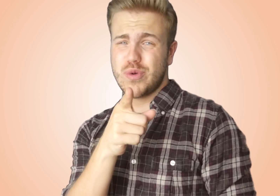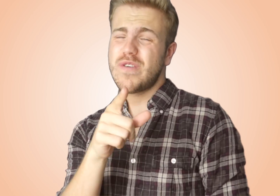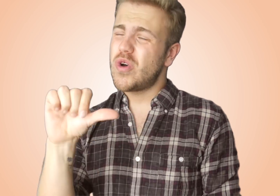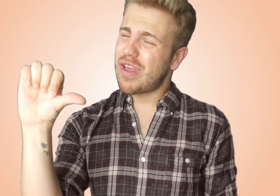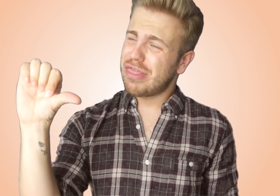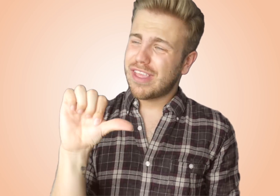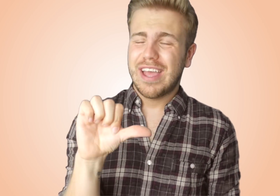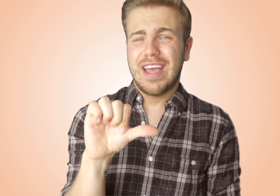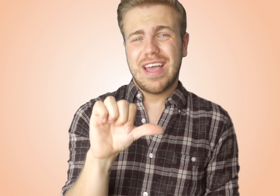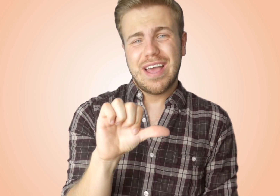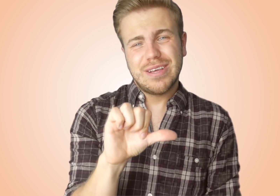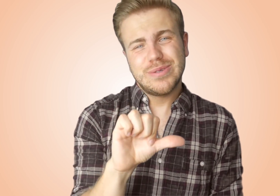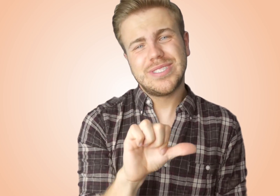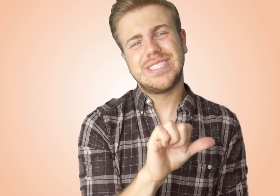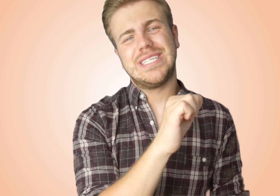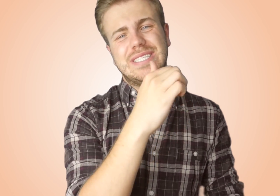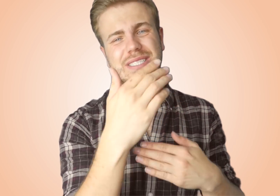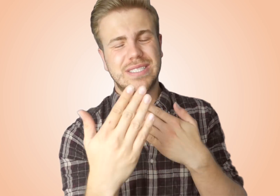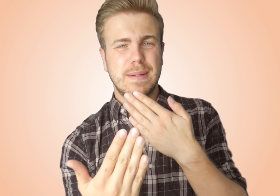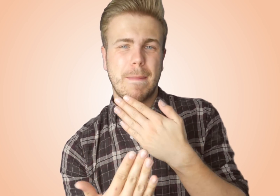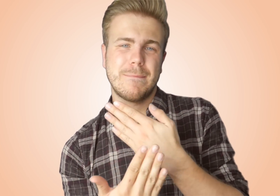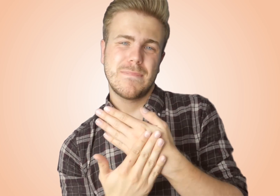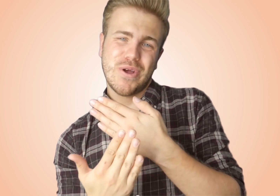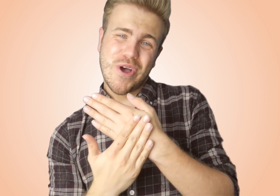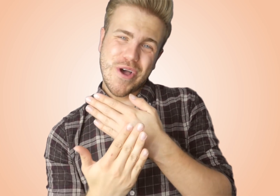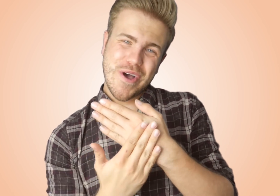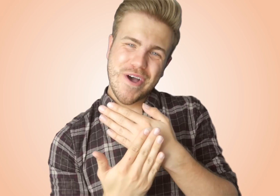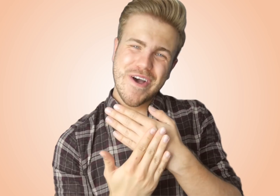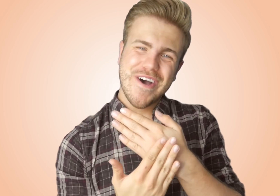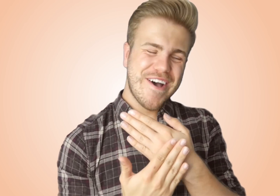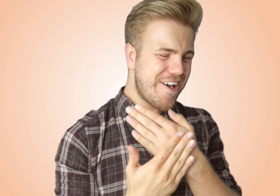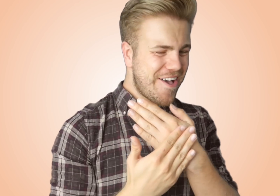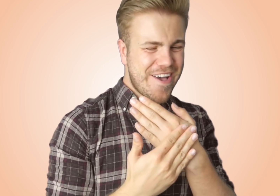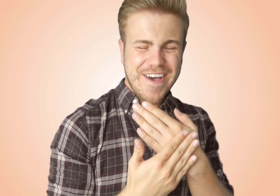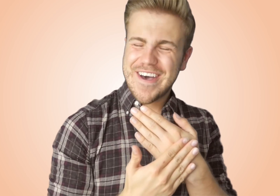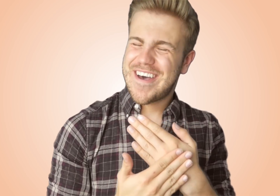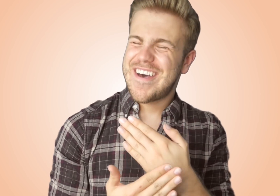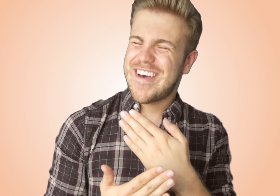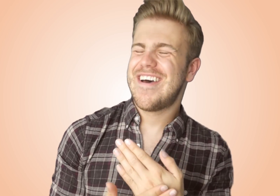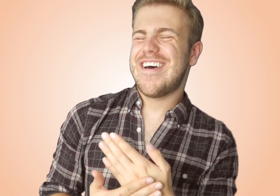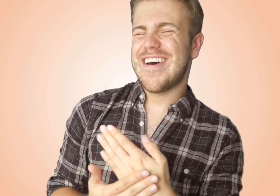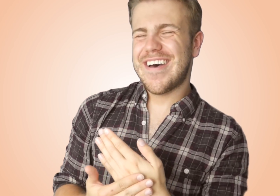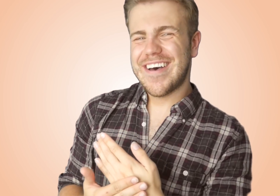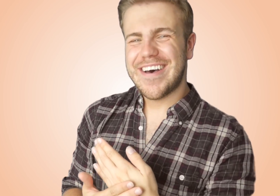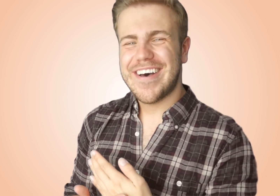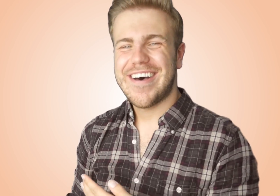you for a thousand years I love I love